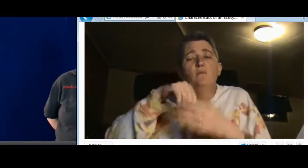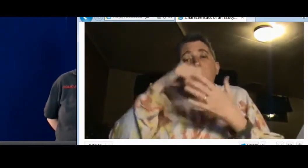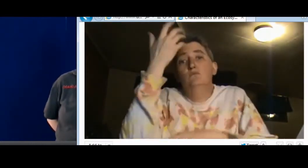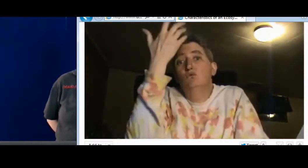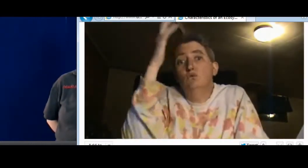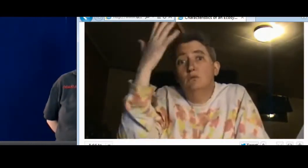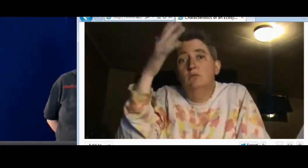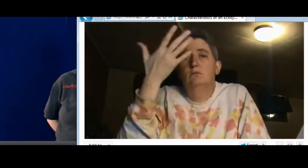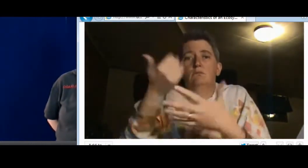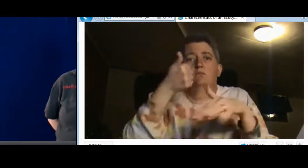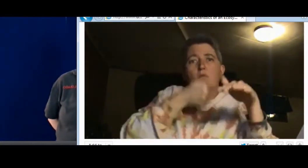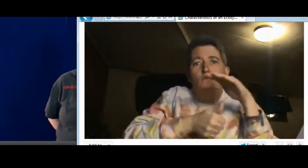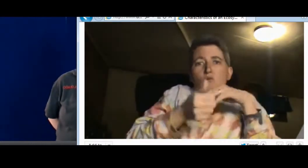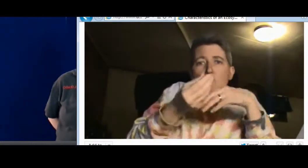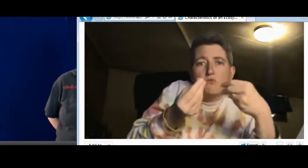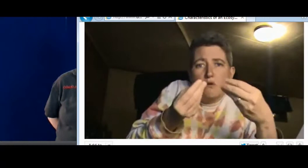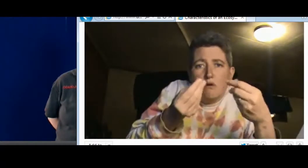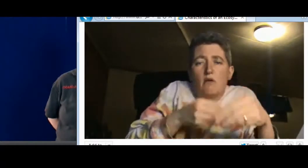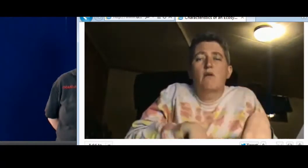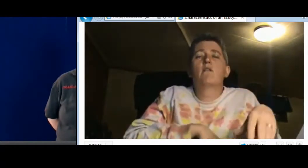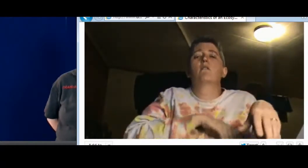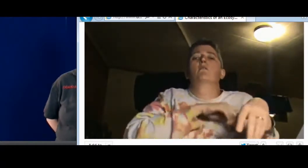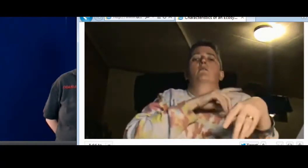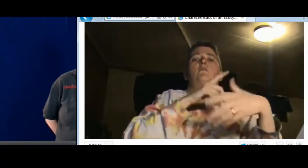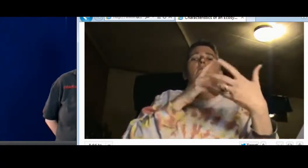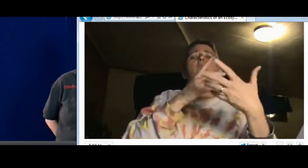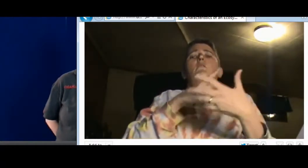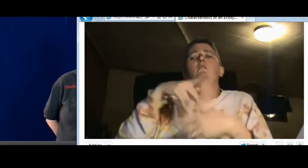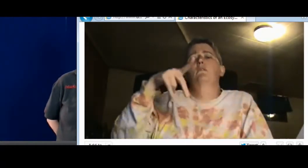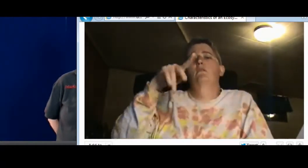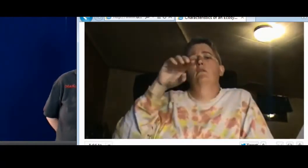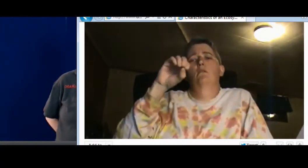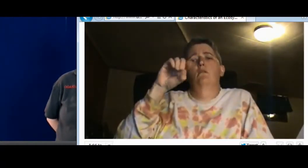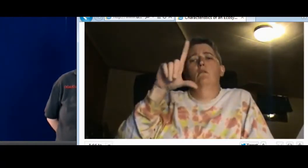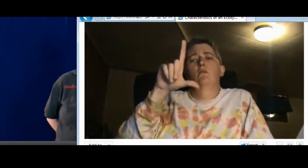Or if I ask, where does a squirrel live? You might say, in a tree, underground.